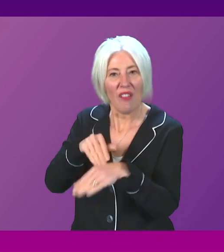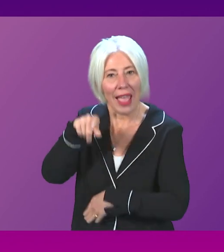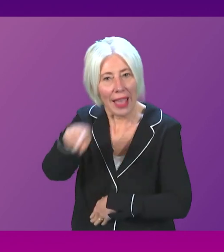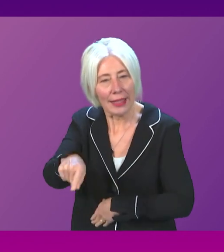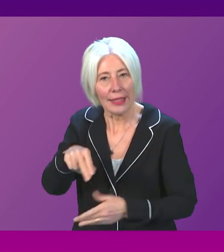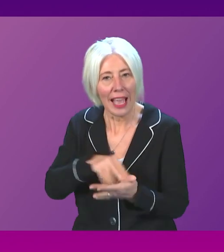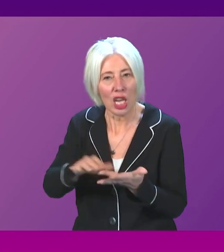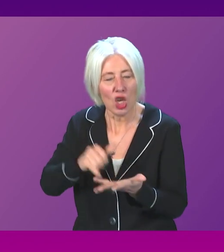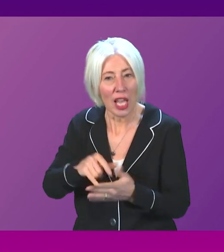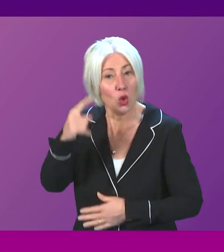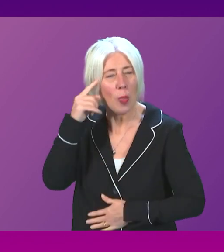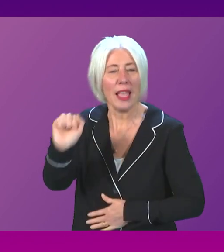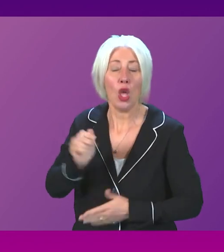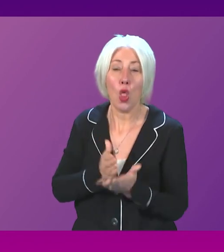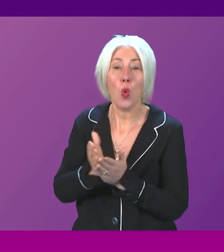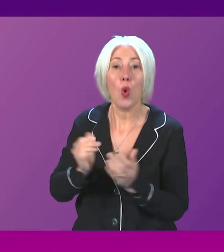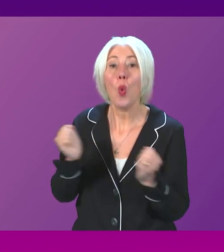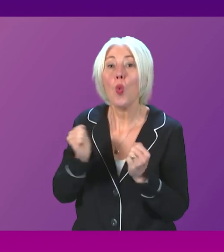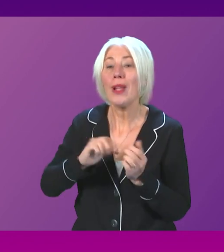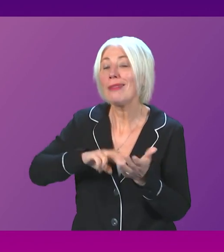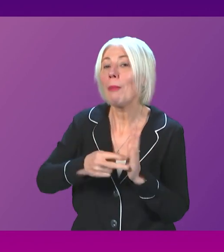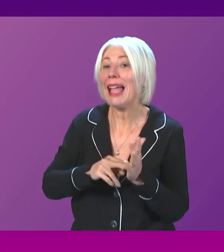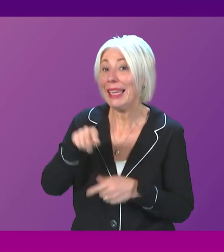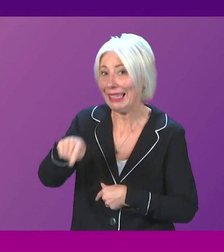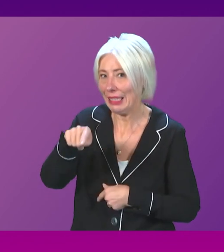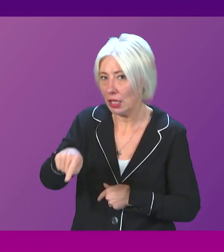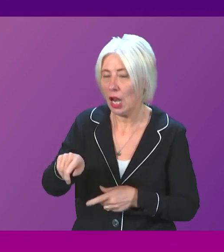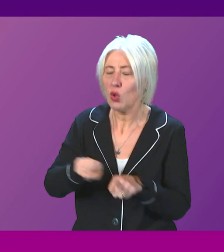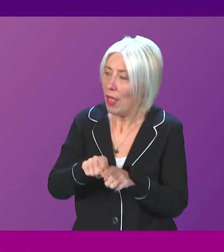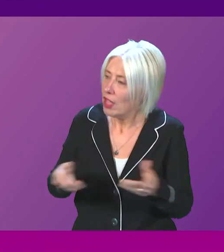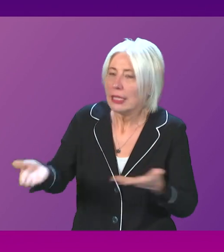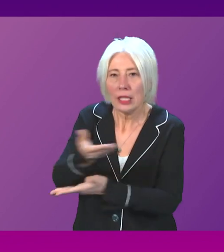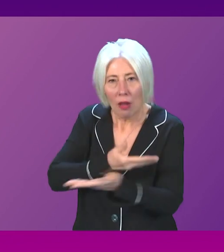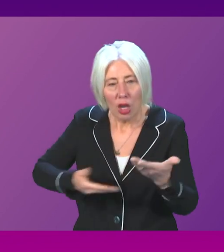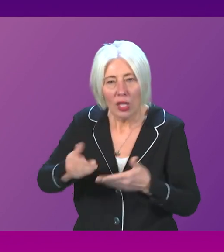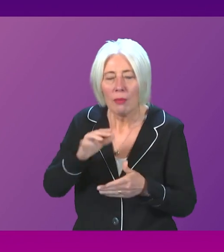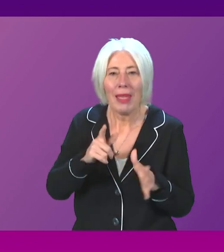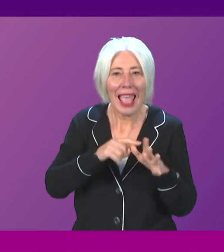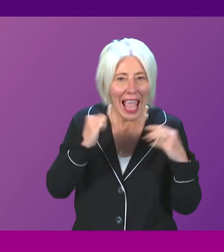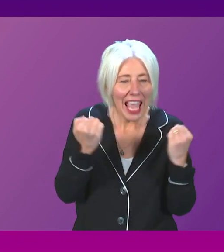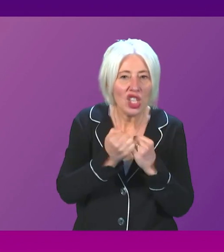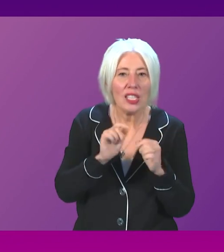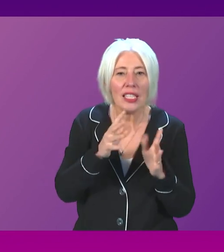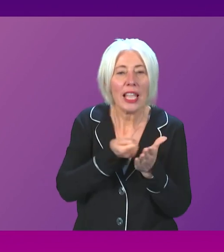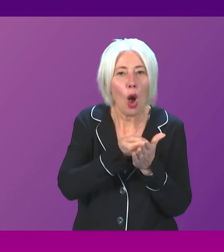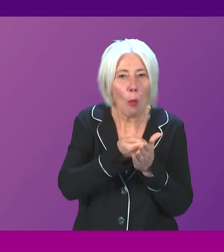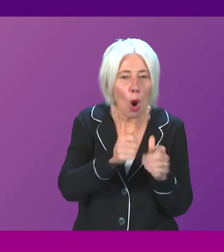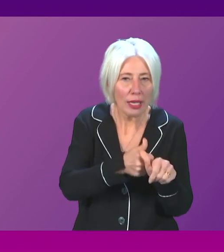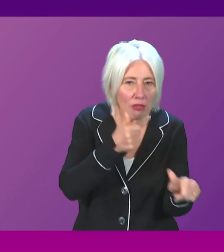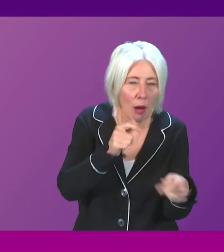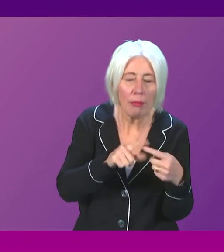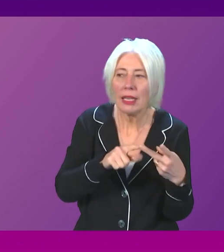she consider in her winter planning for the health service, including in discussions, agencies such as mortgage companies,